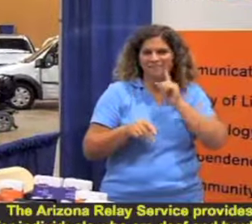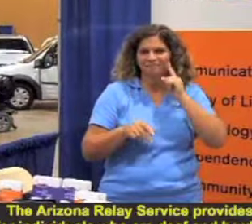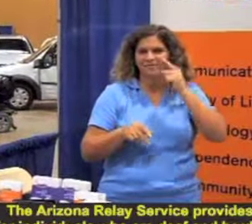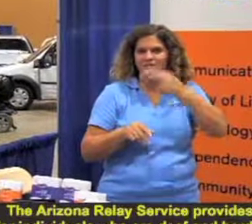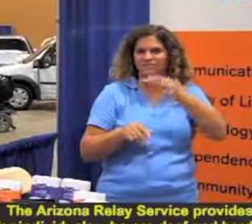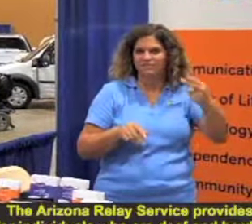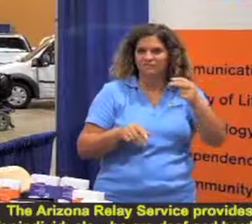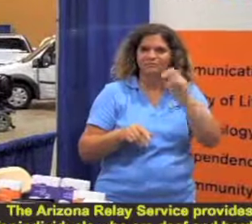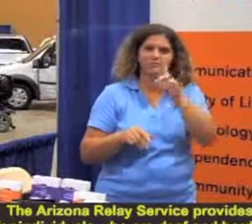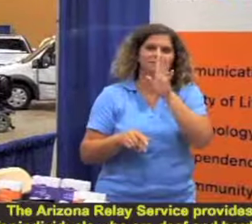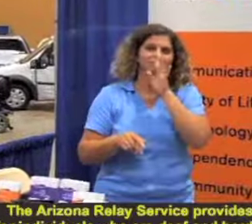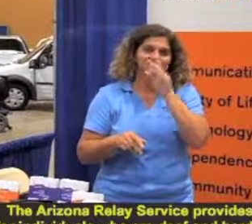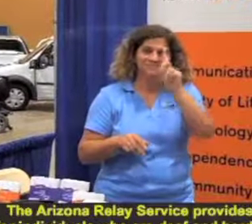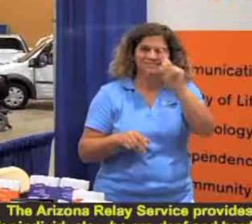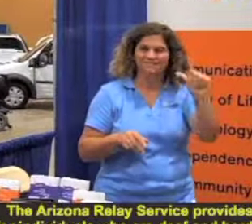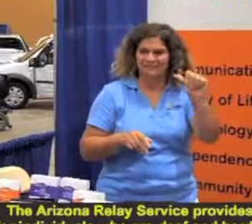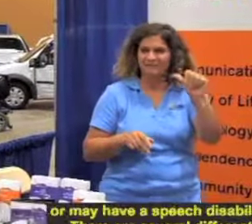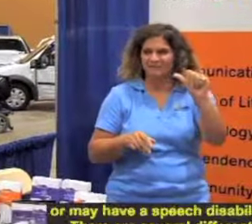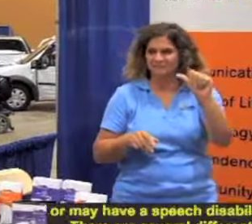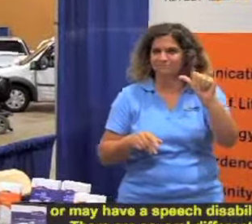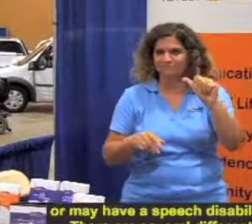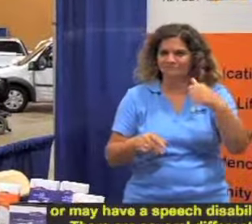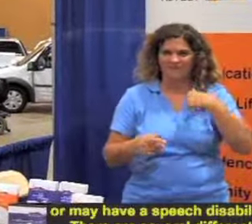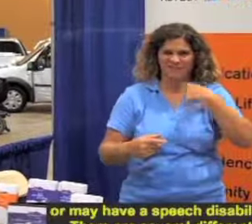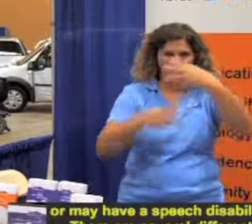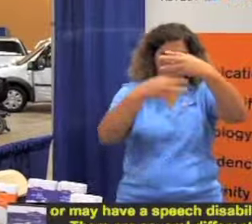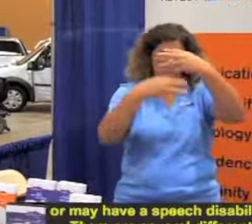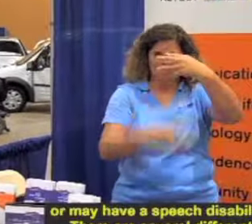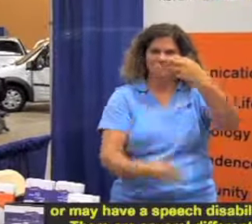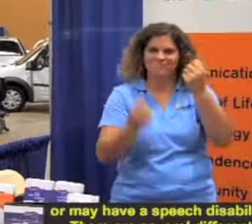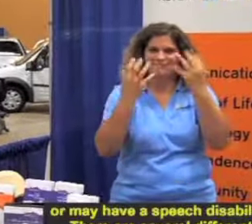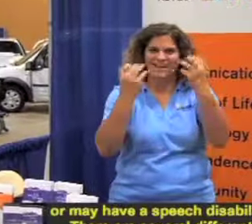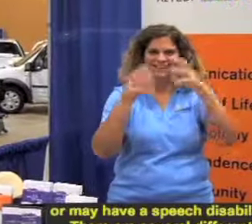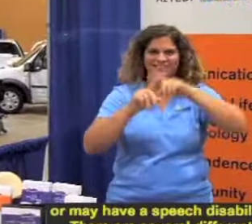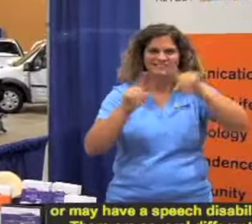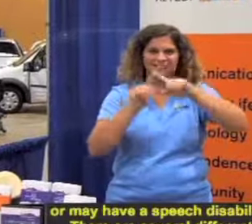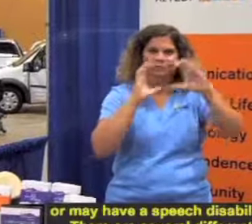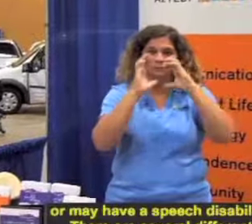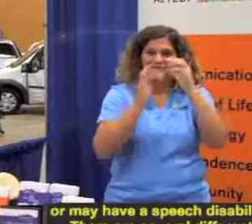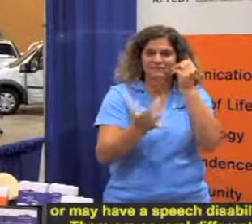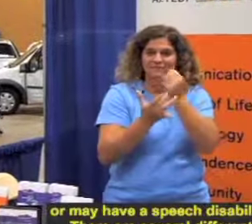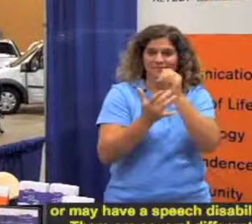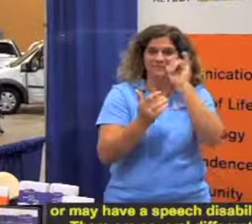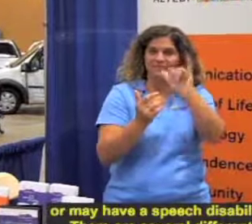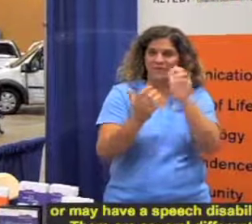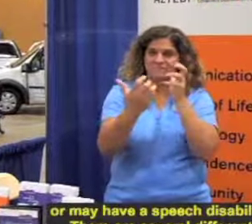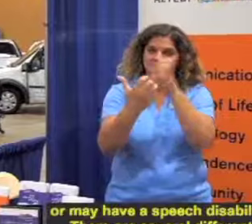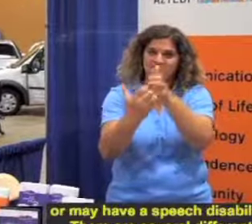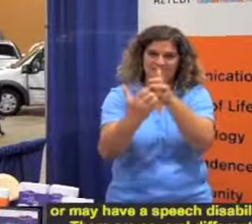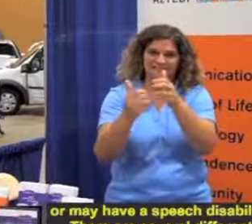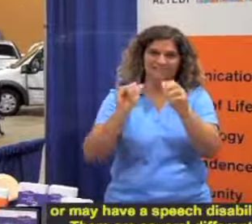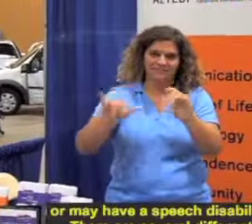who are deaf and hard of hearing or may have a speech disability. There are several different